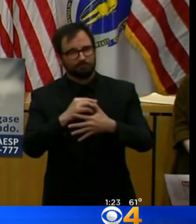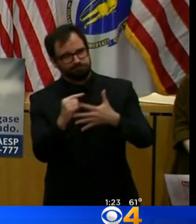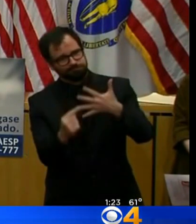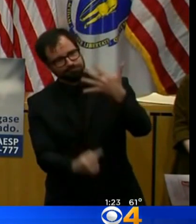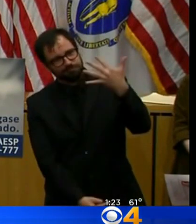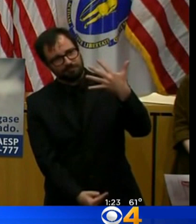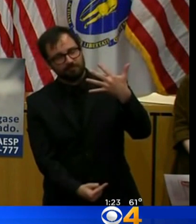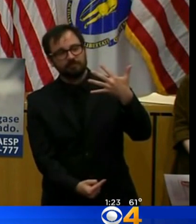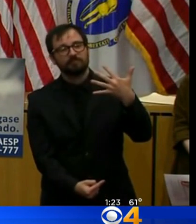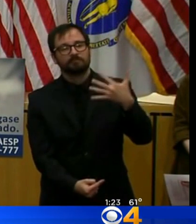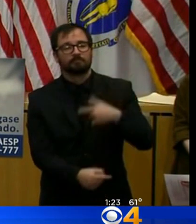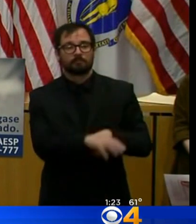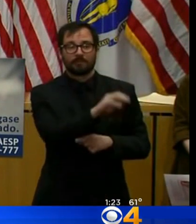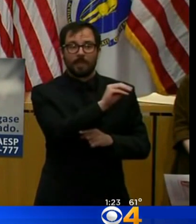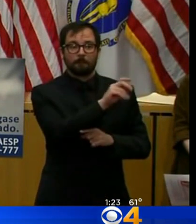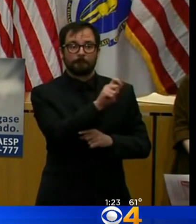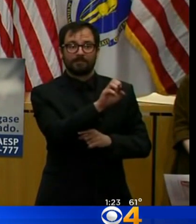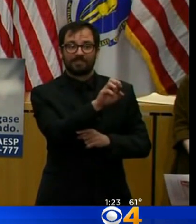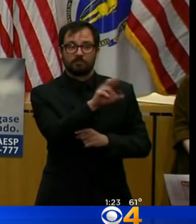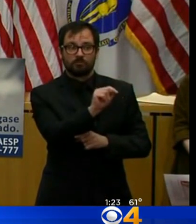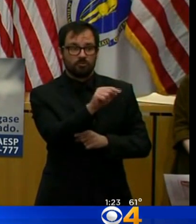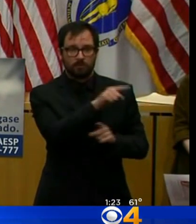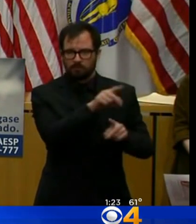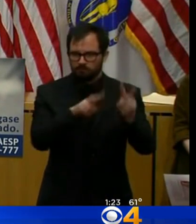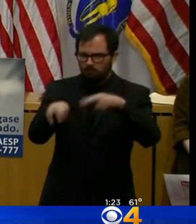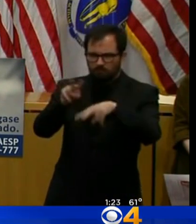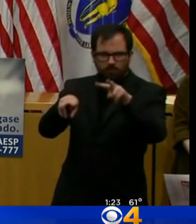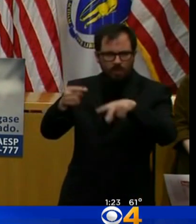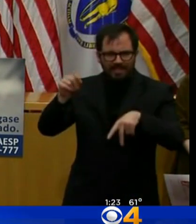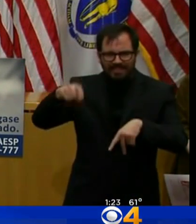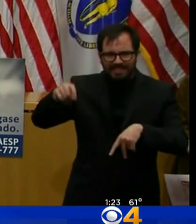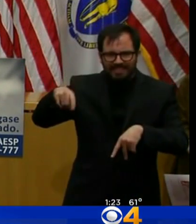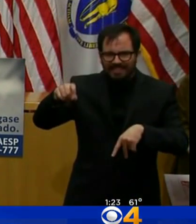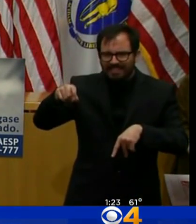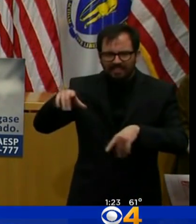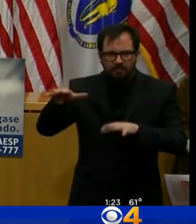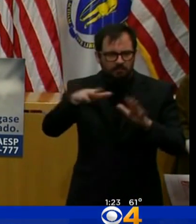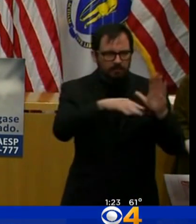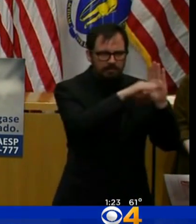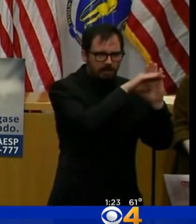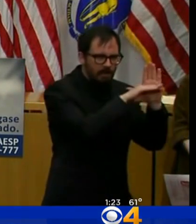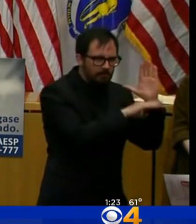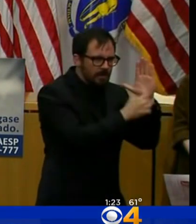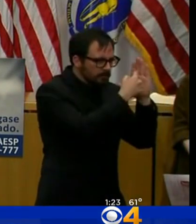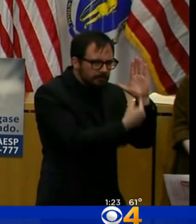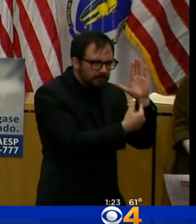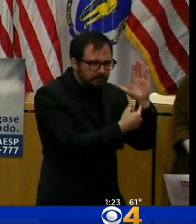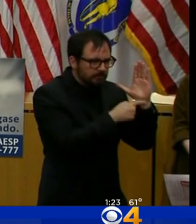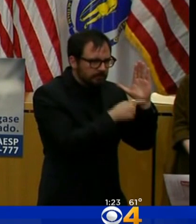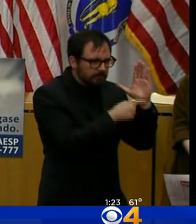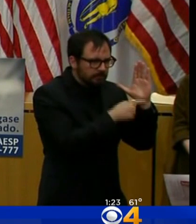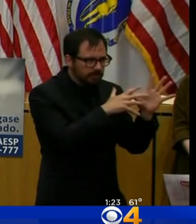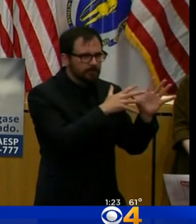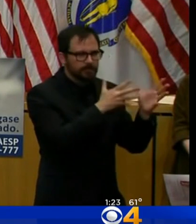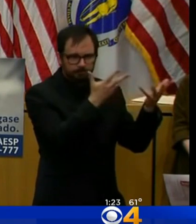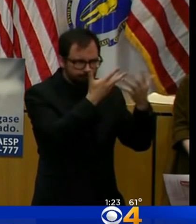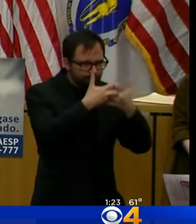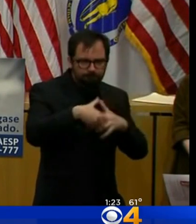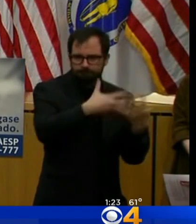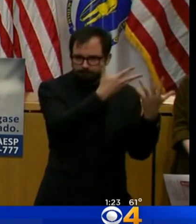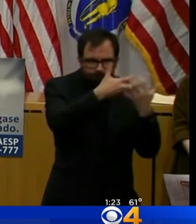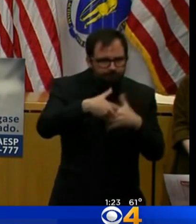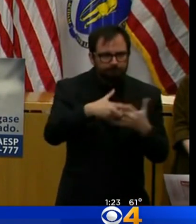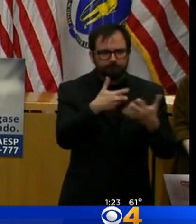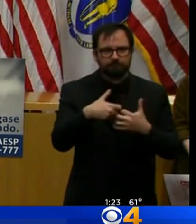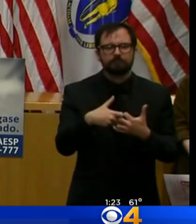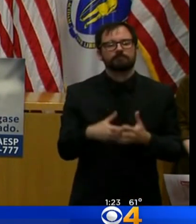guidance, and helps coordinate supplies and staff help. Our administration has made $10.6 million grants available to companies